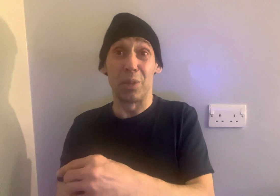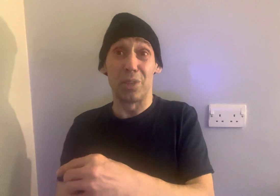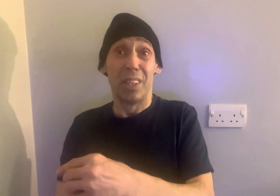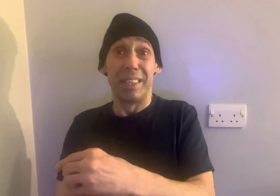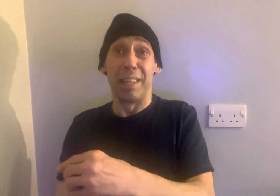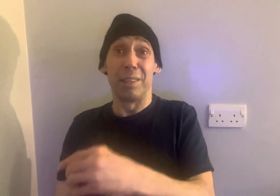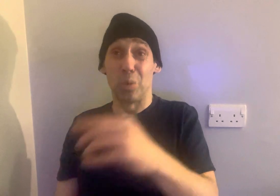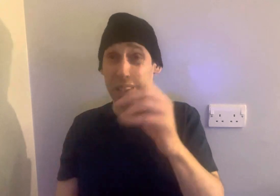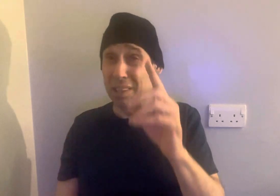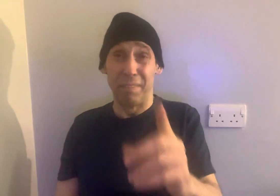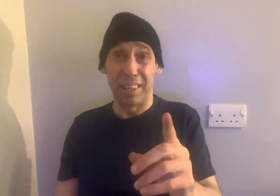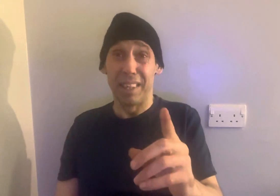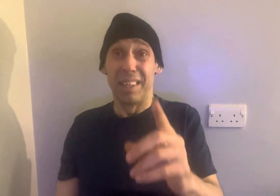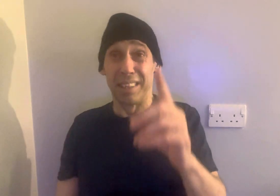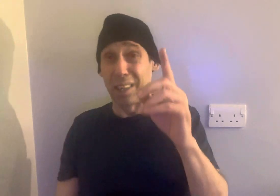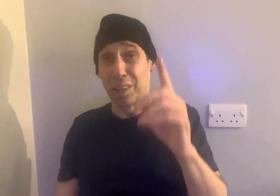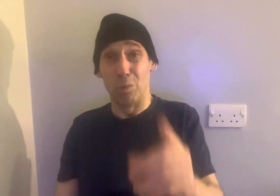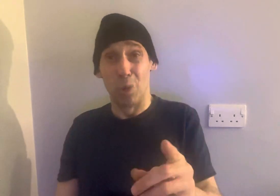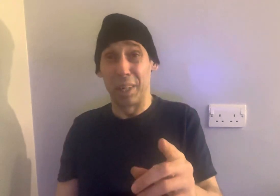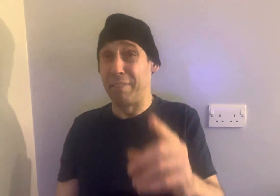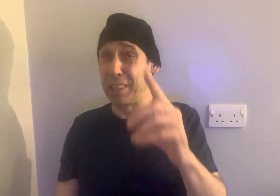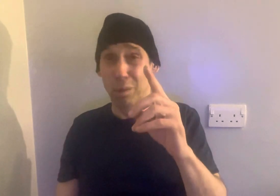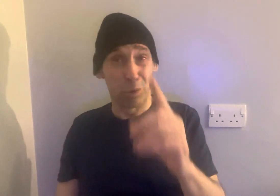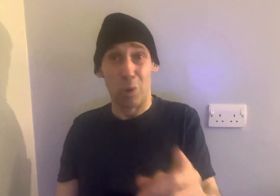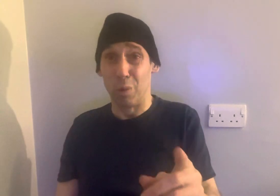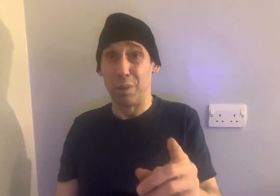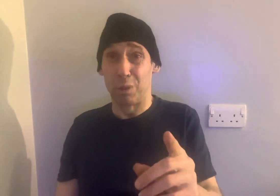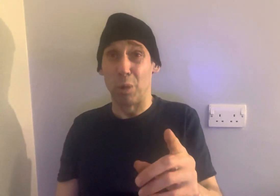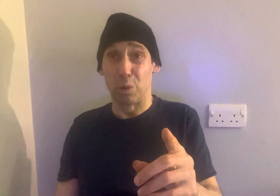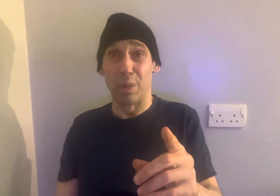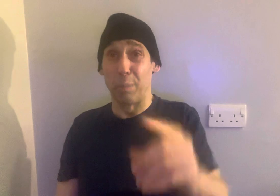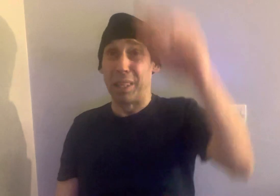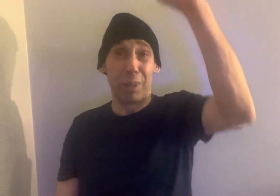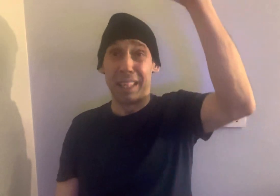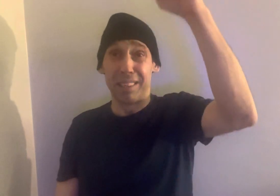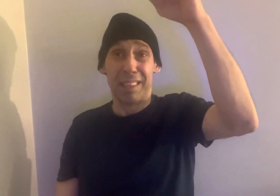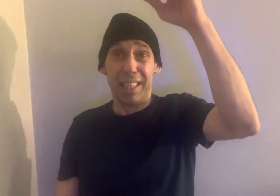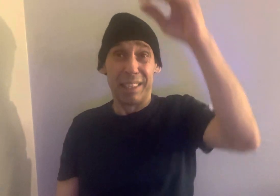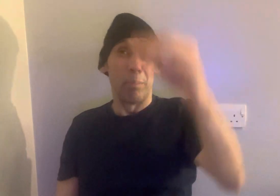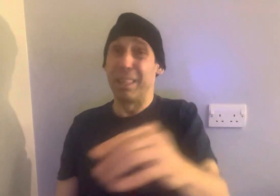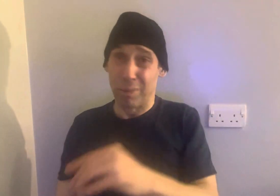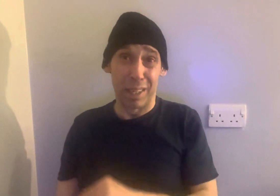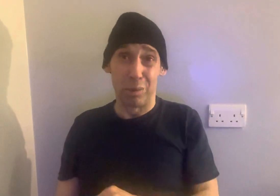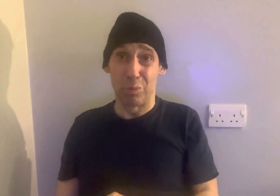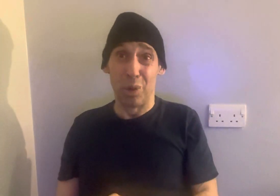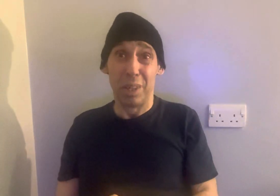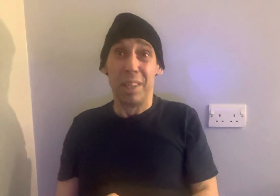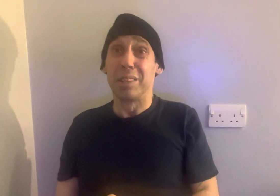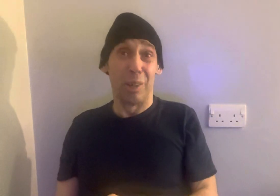Because there is always something that can go wrong. And if it goes wrong, goes wrong. And the bigger it is, the bigger it goes wrong, the